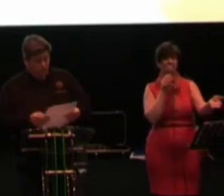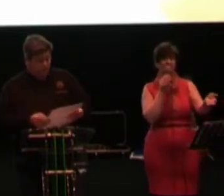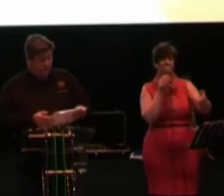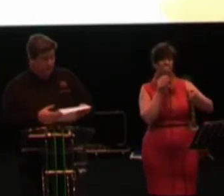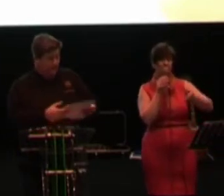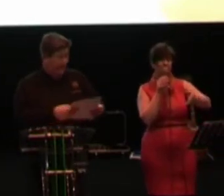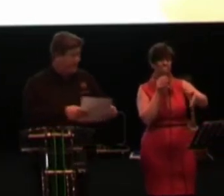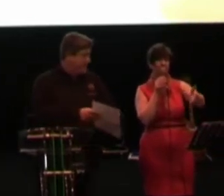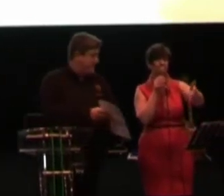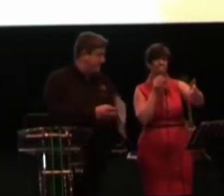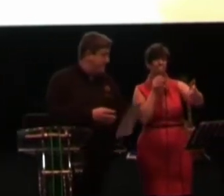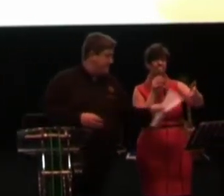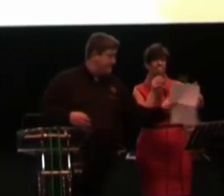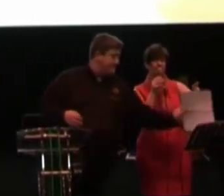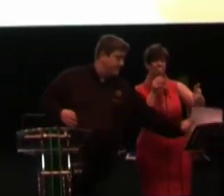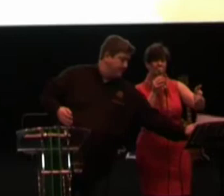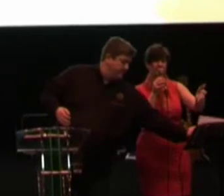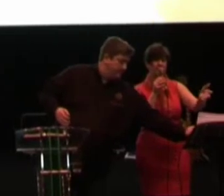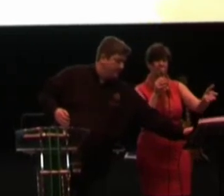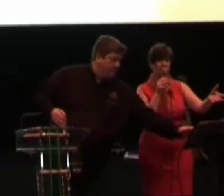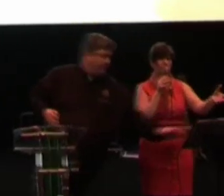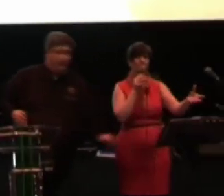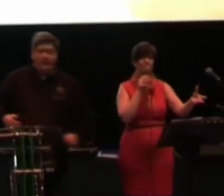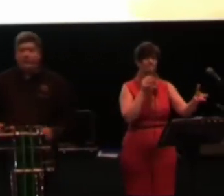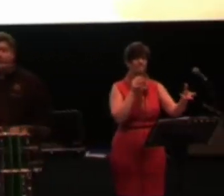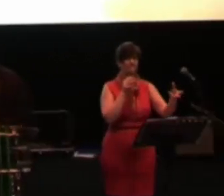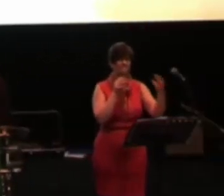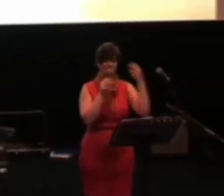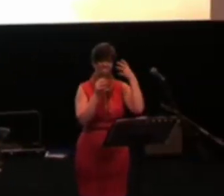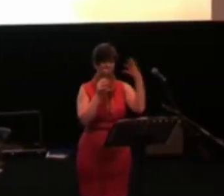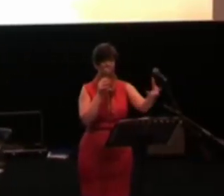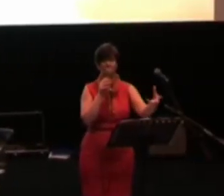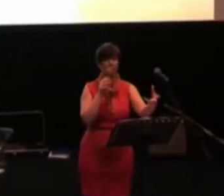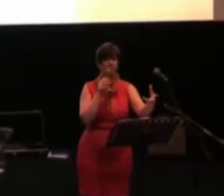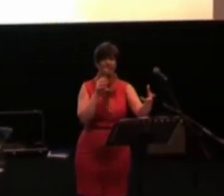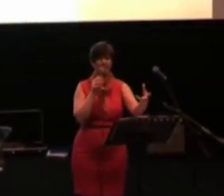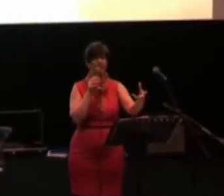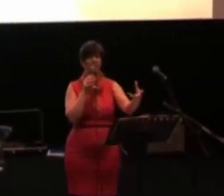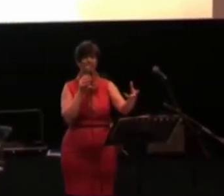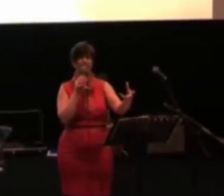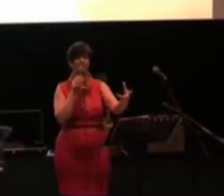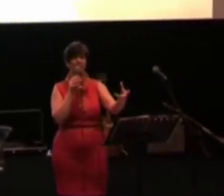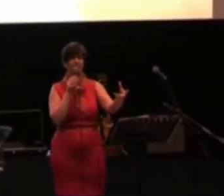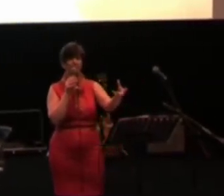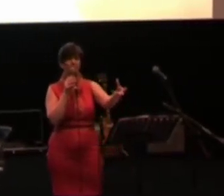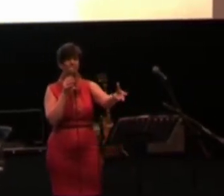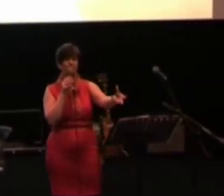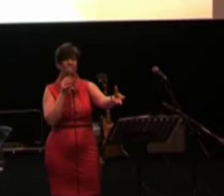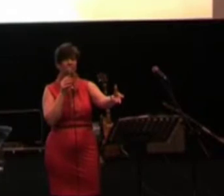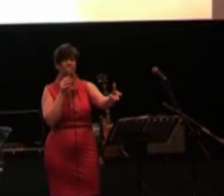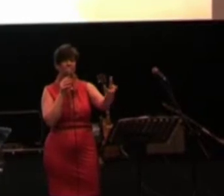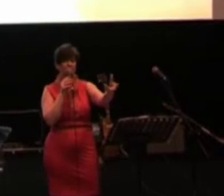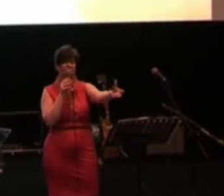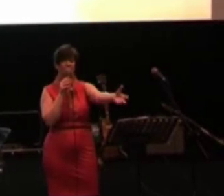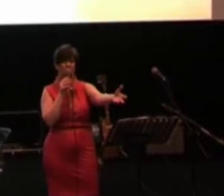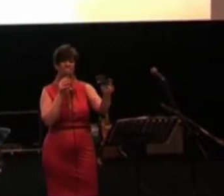up her life. She was walking into the sea, having taken some drugs. She was walking, giving up on her life. And the Lord